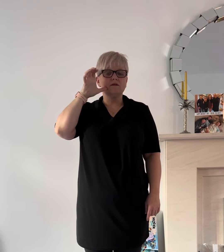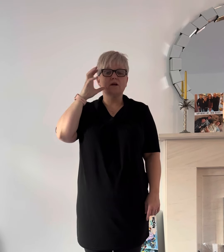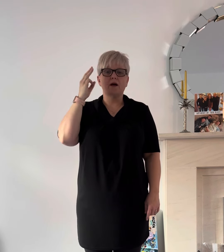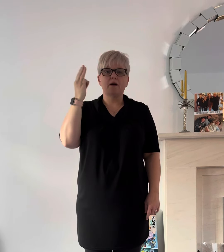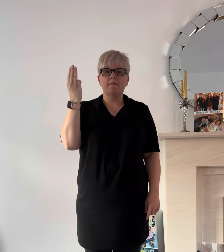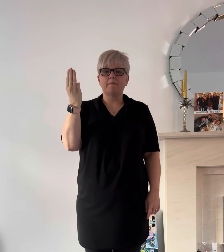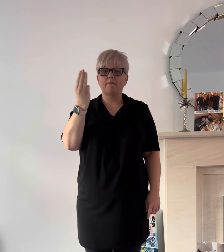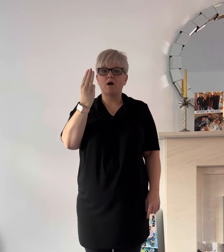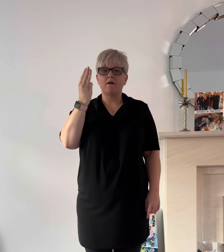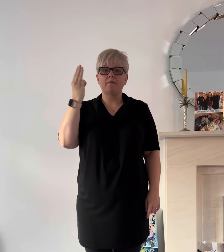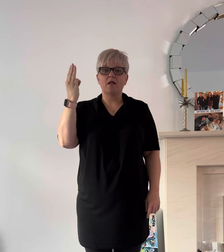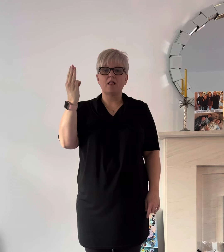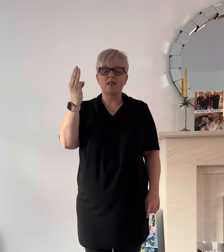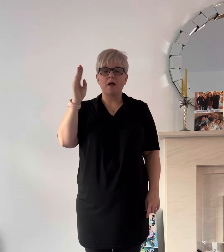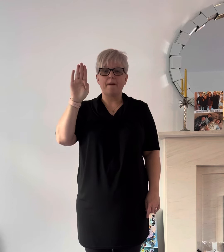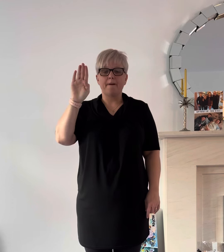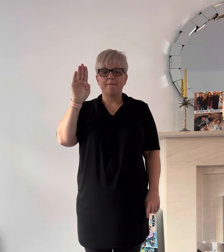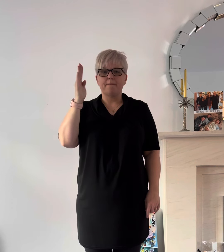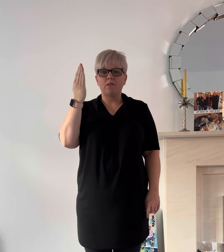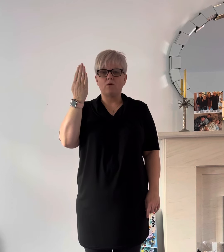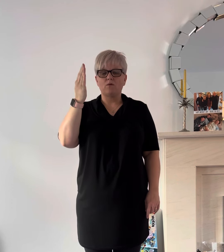and purple and blue.